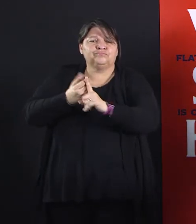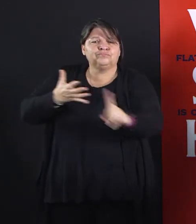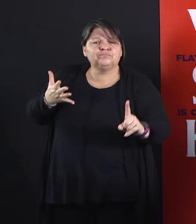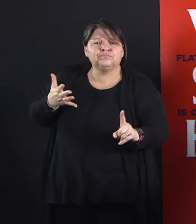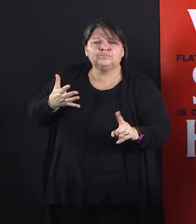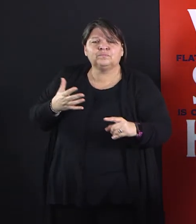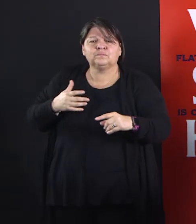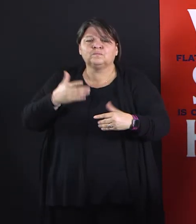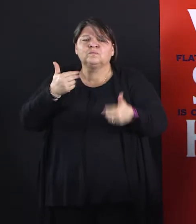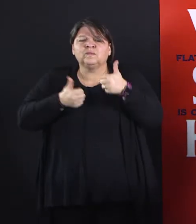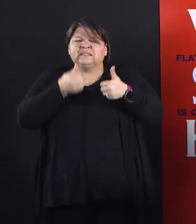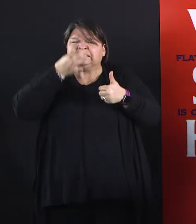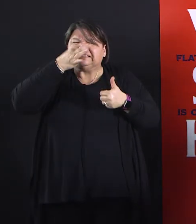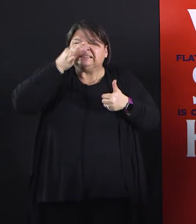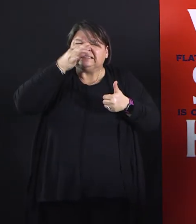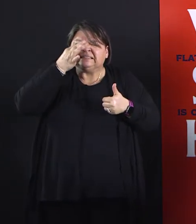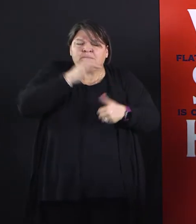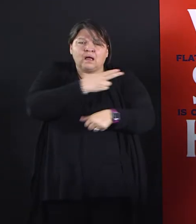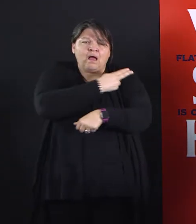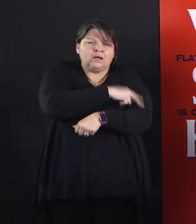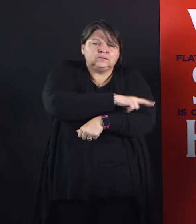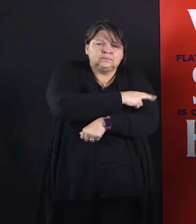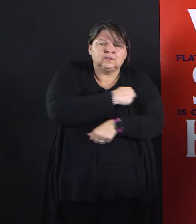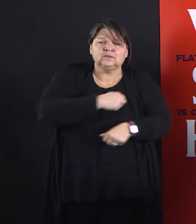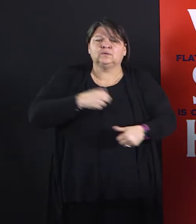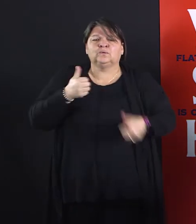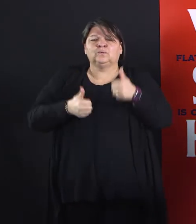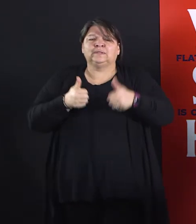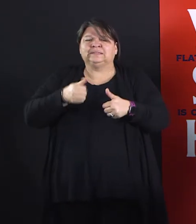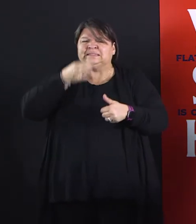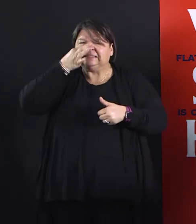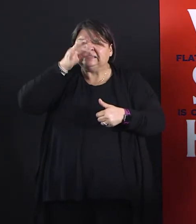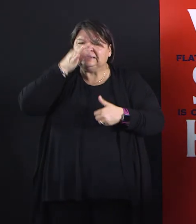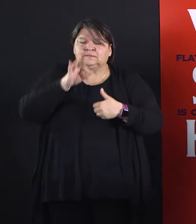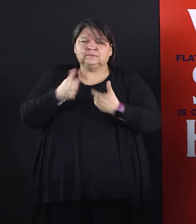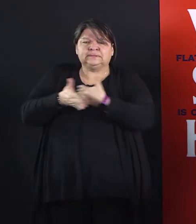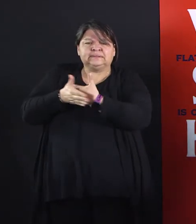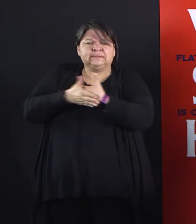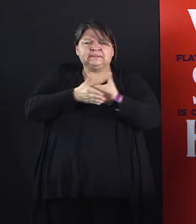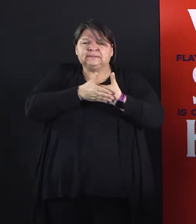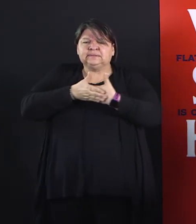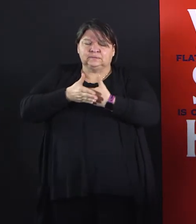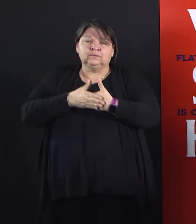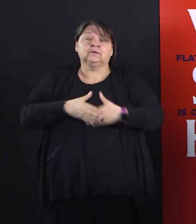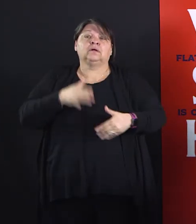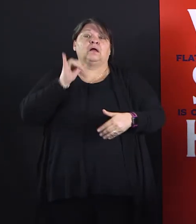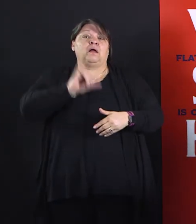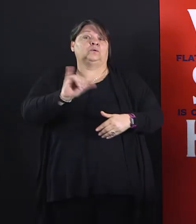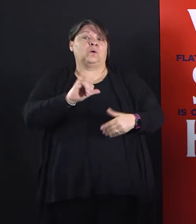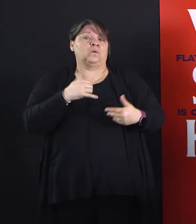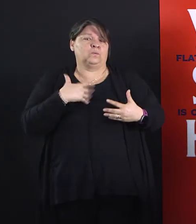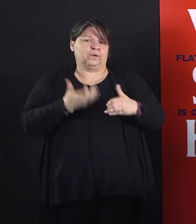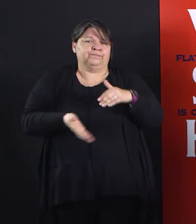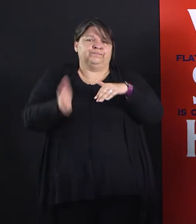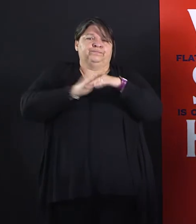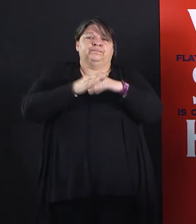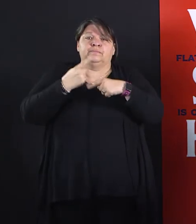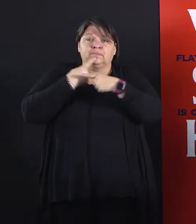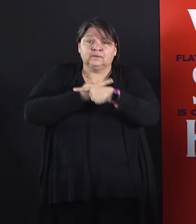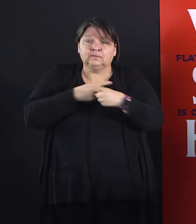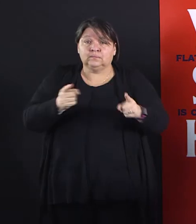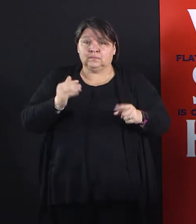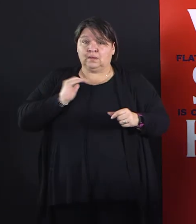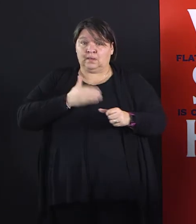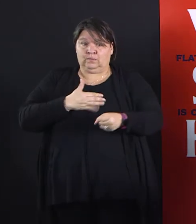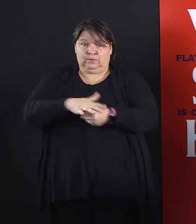hospital or other locations. We've got one other announcement as well. Tarrant County, along with the cities of Fort Worth and Arlington, have